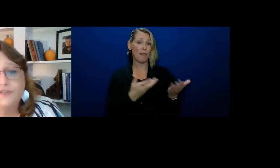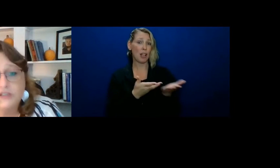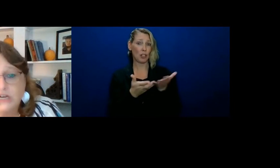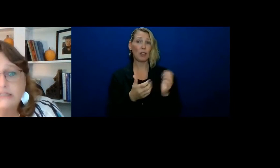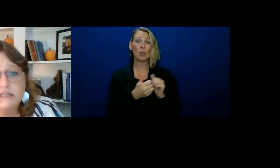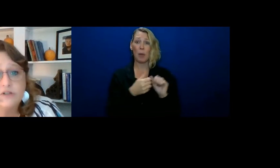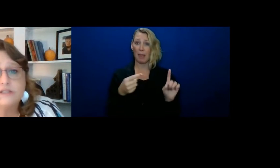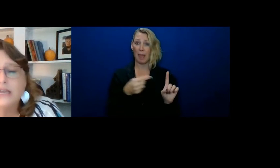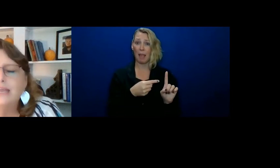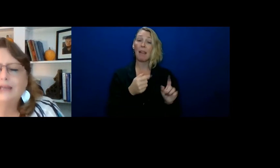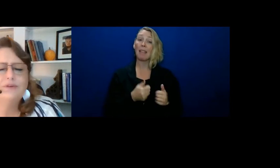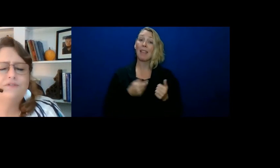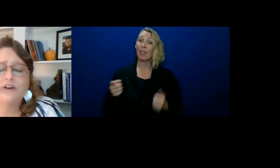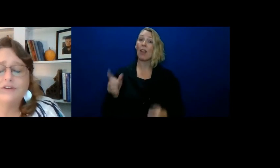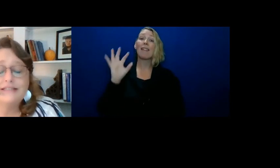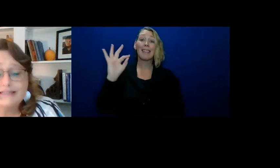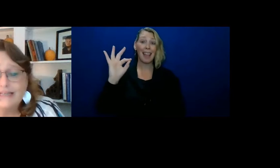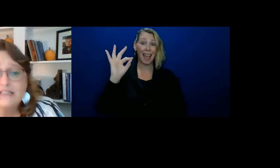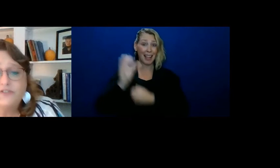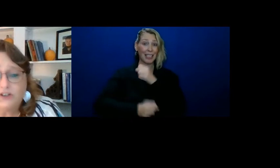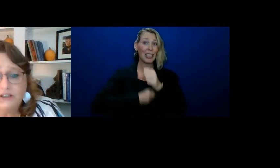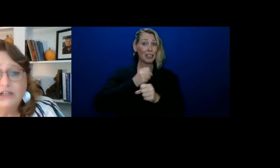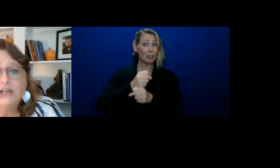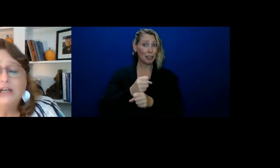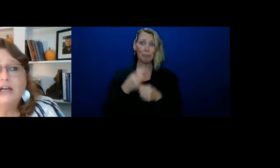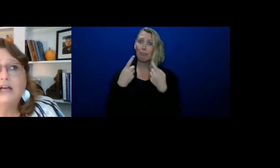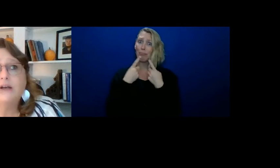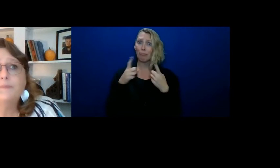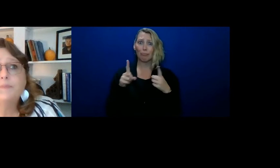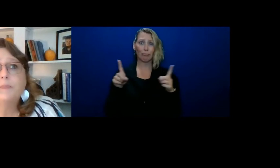lived there for nine years. It was very successful.